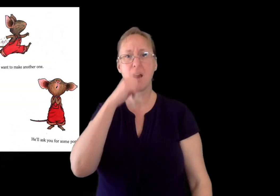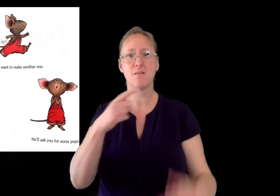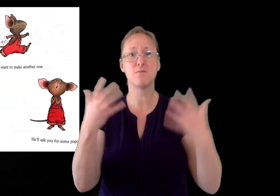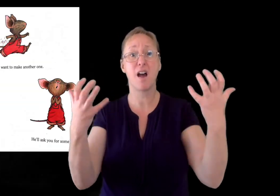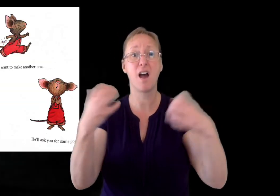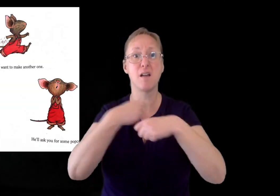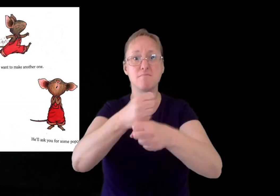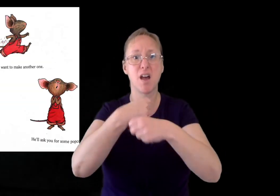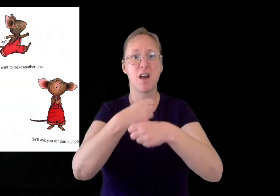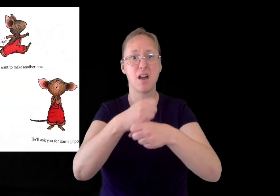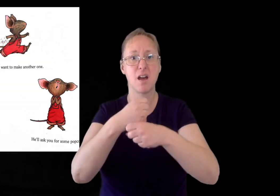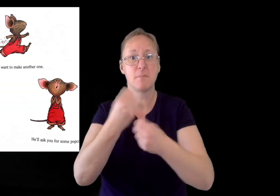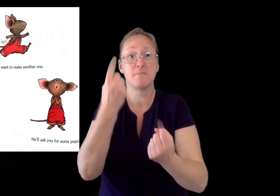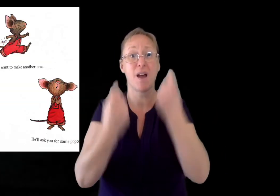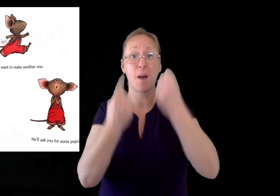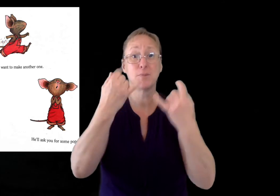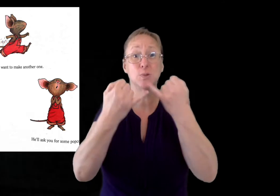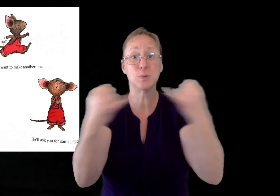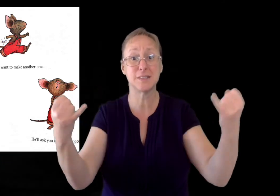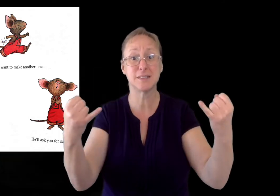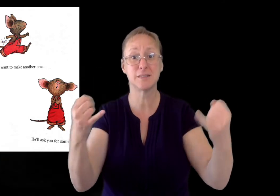So, he'll want to make another one.